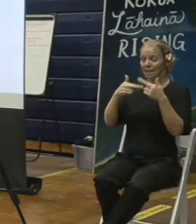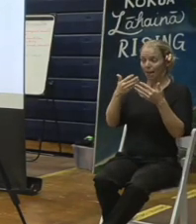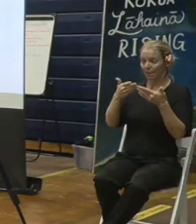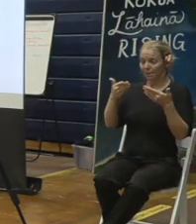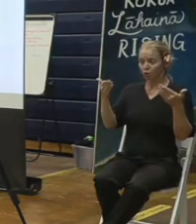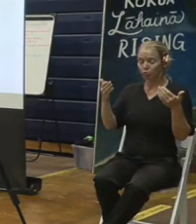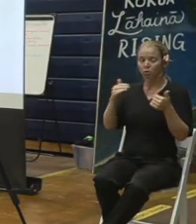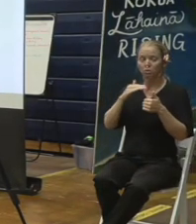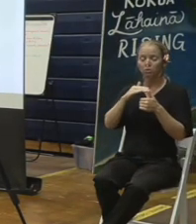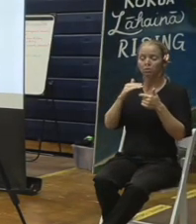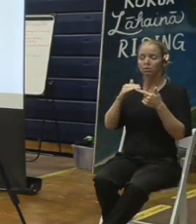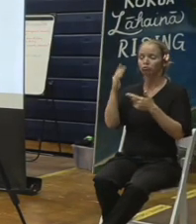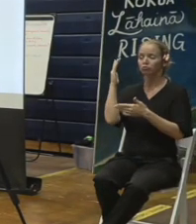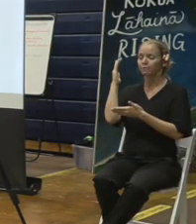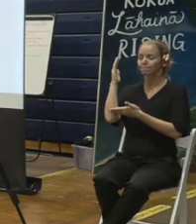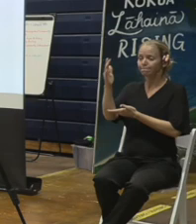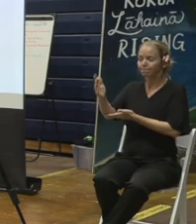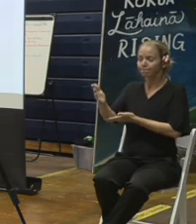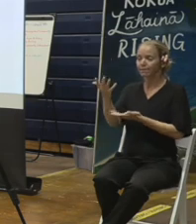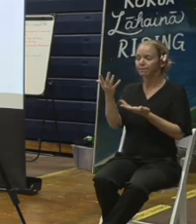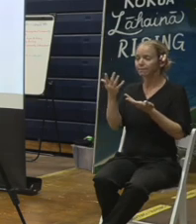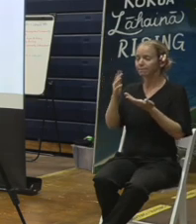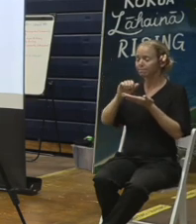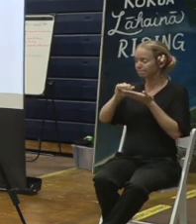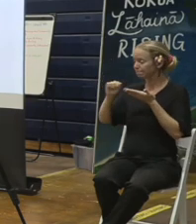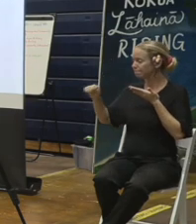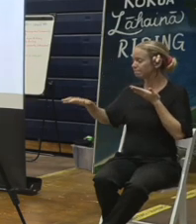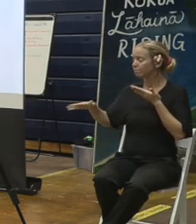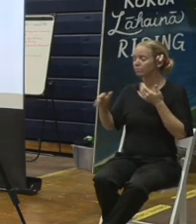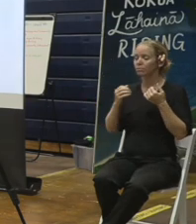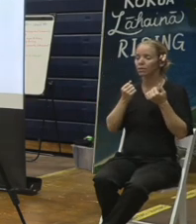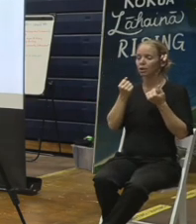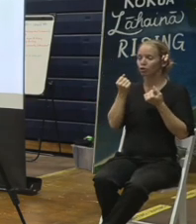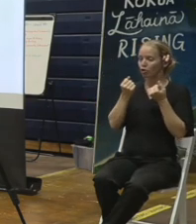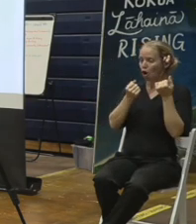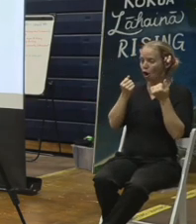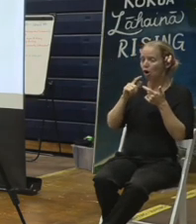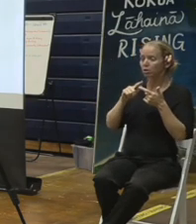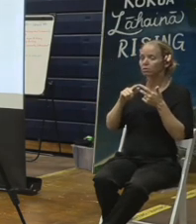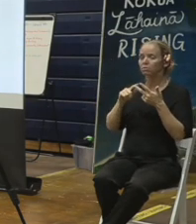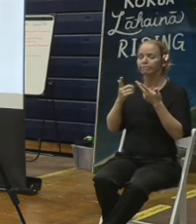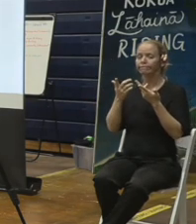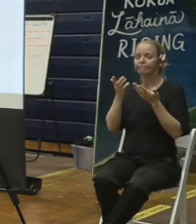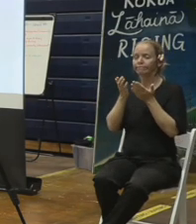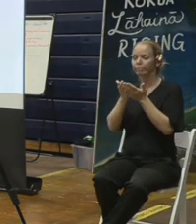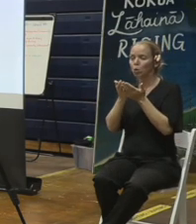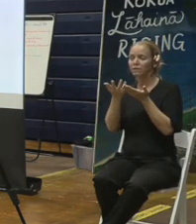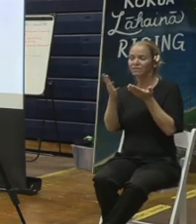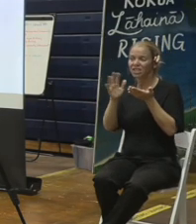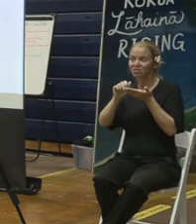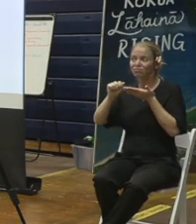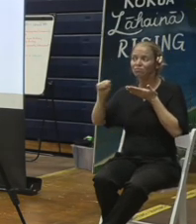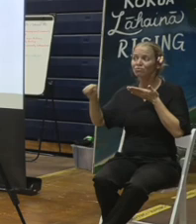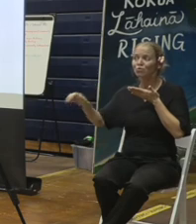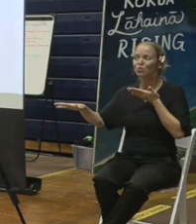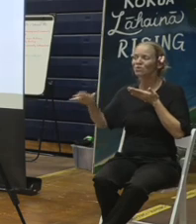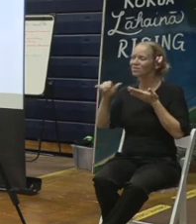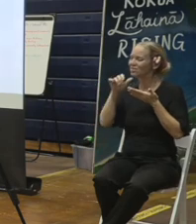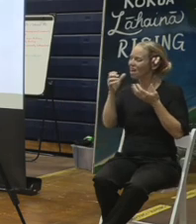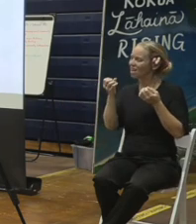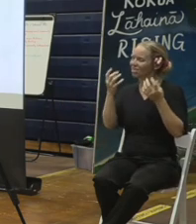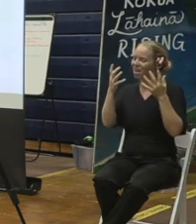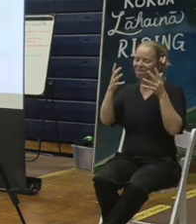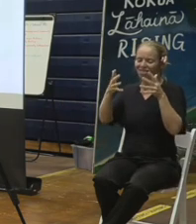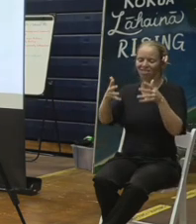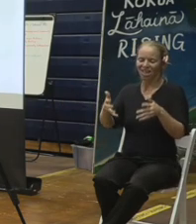there is unfortunately not going to be a tremendous amount of material left. It will be the ash, it will be the contaminated